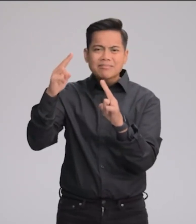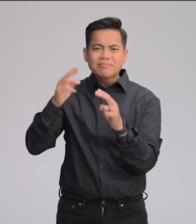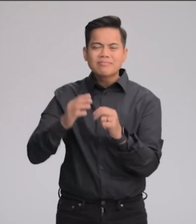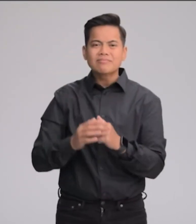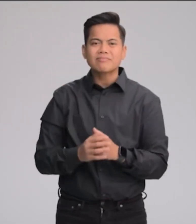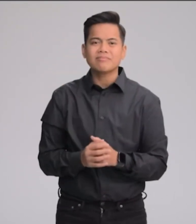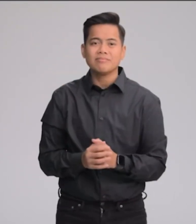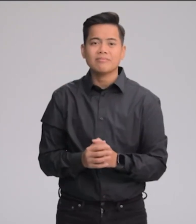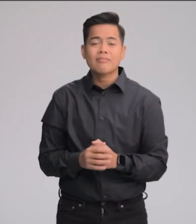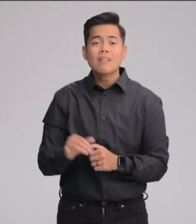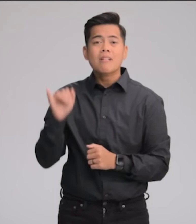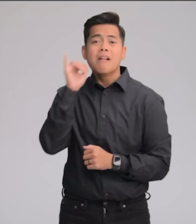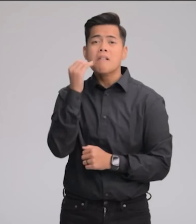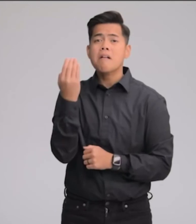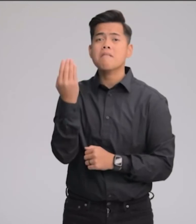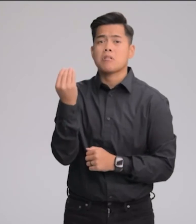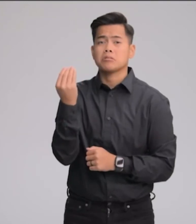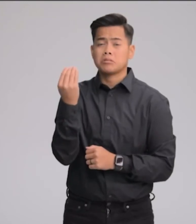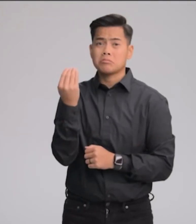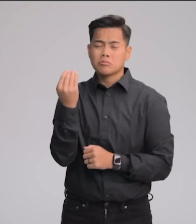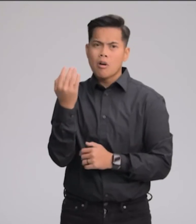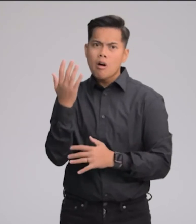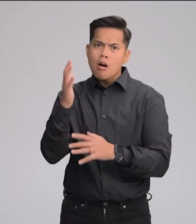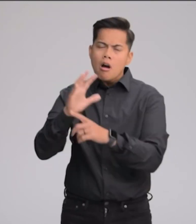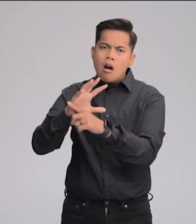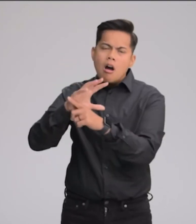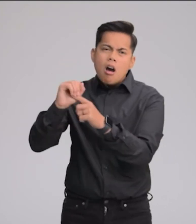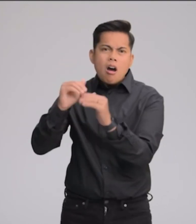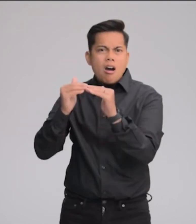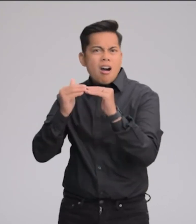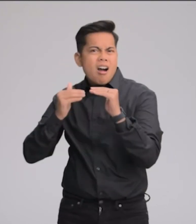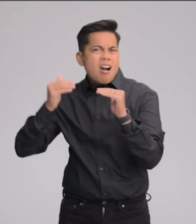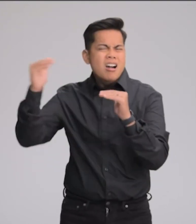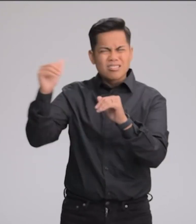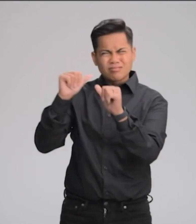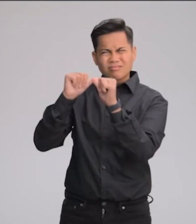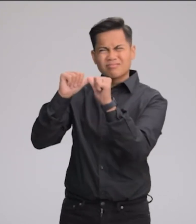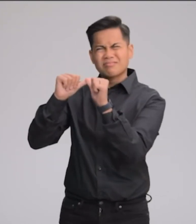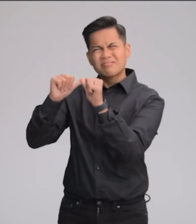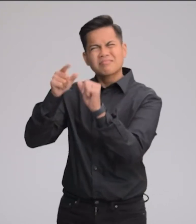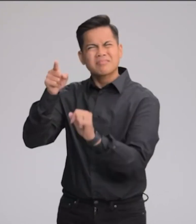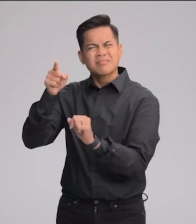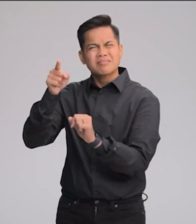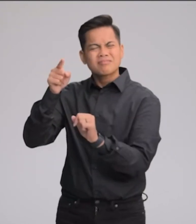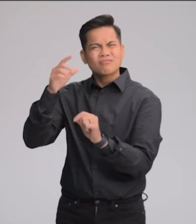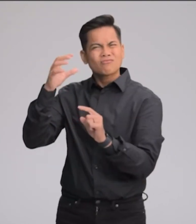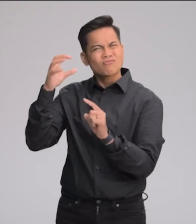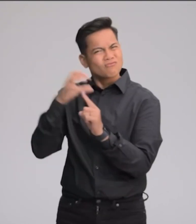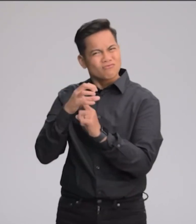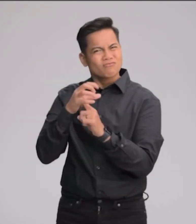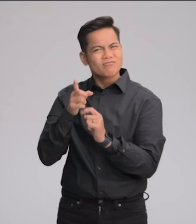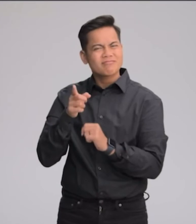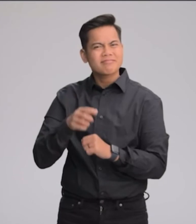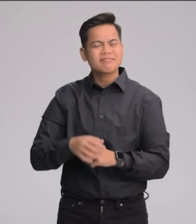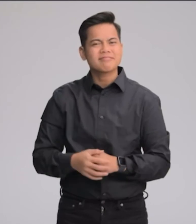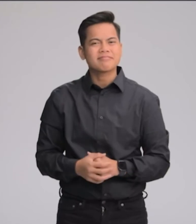The iPhone 14 Pro goes above and beyond, redefining what a smartphone can be, again.